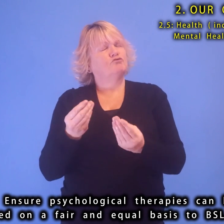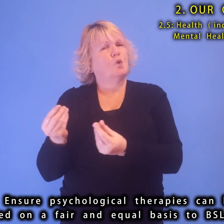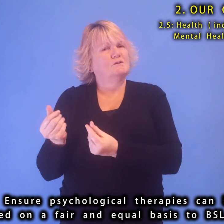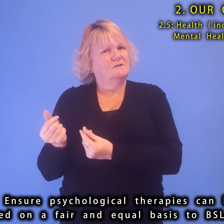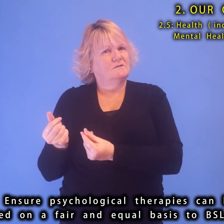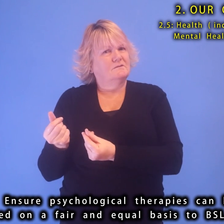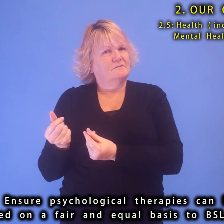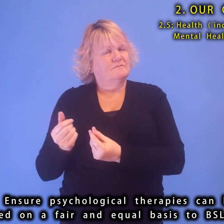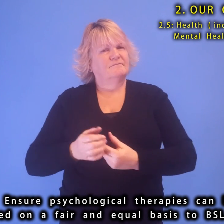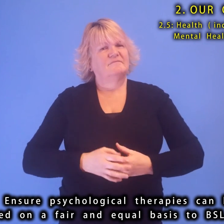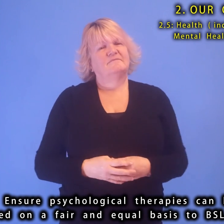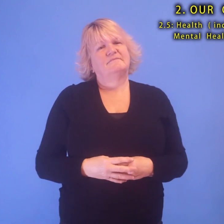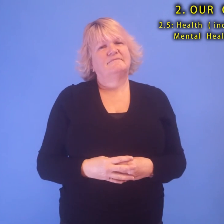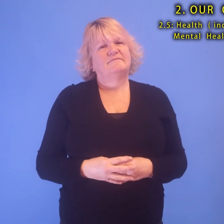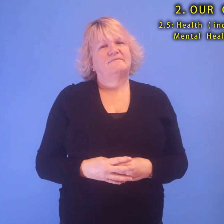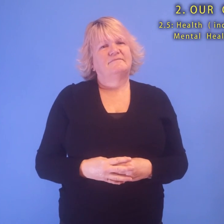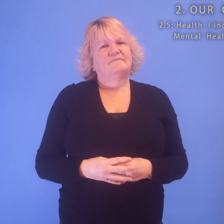psychological equal basis Ensure